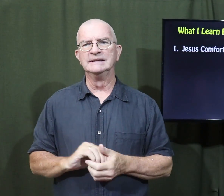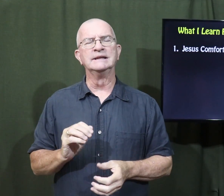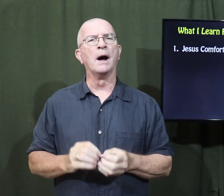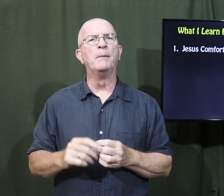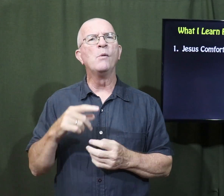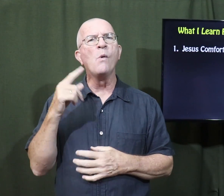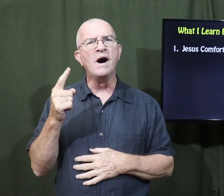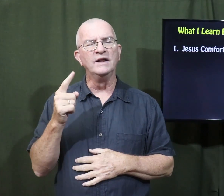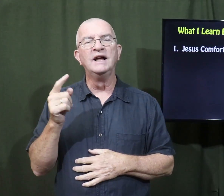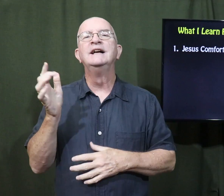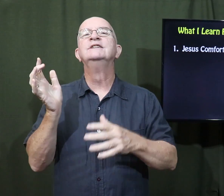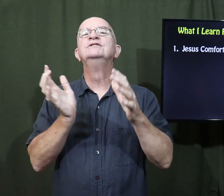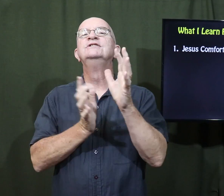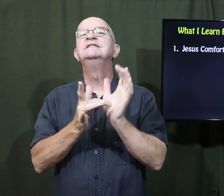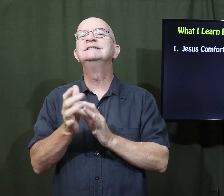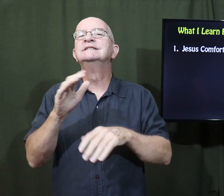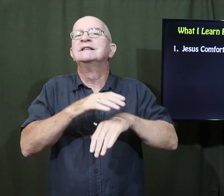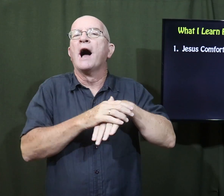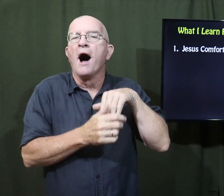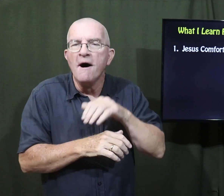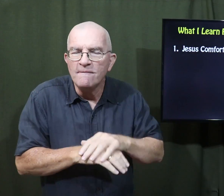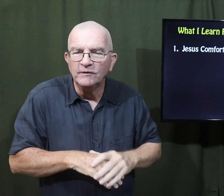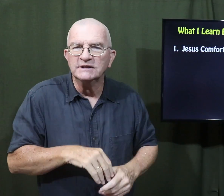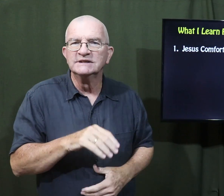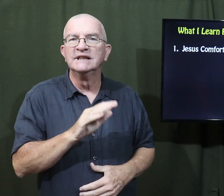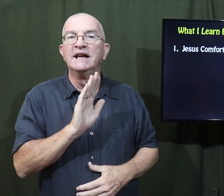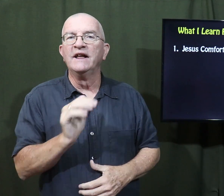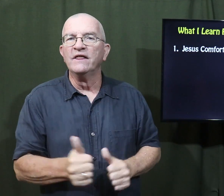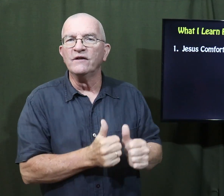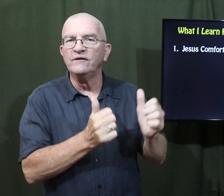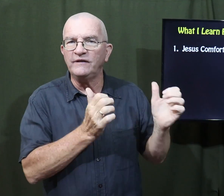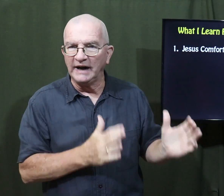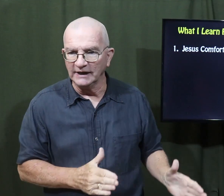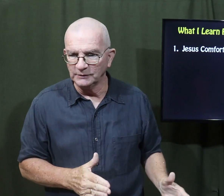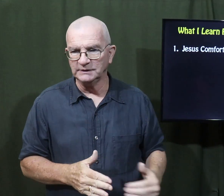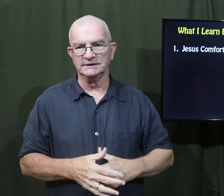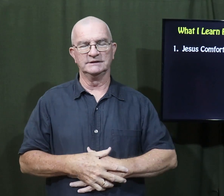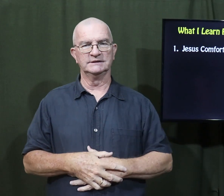Number one, Jesus comforts his followers.